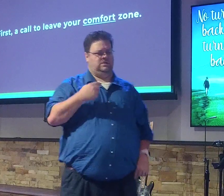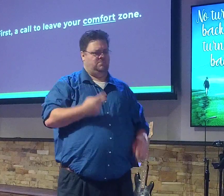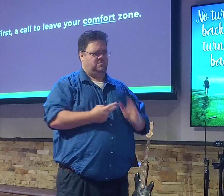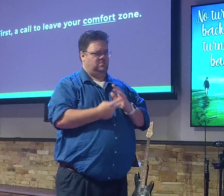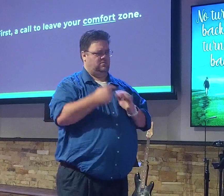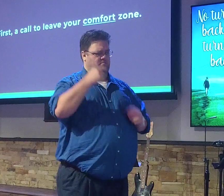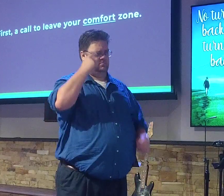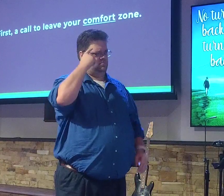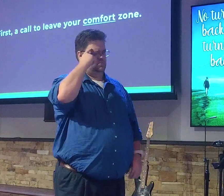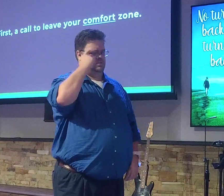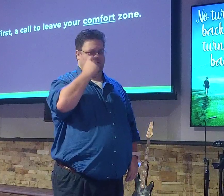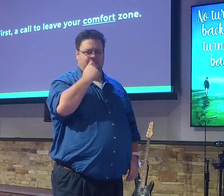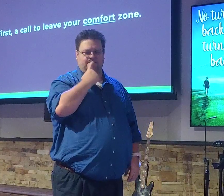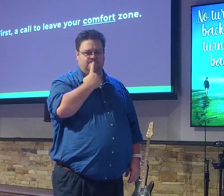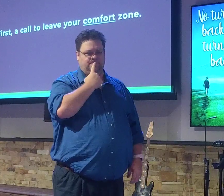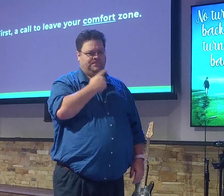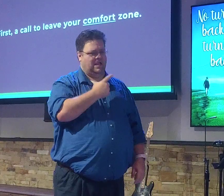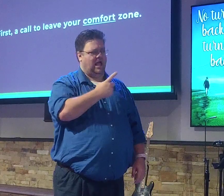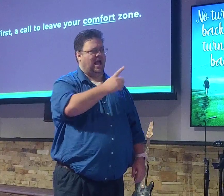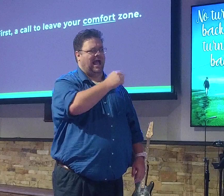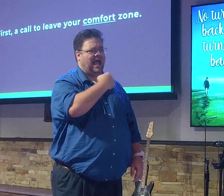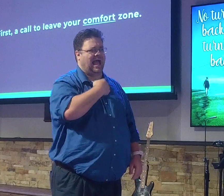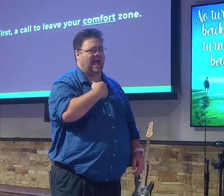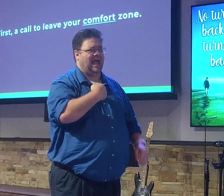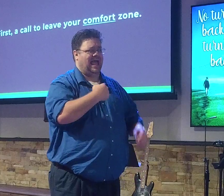You know, I just cleaned this boat.